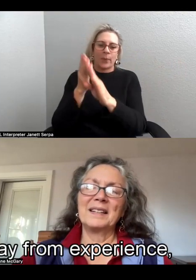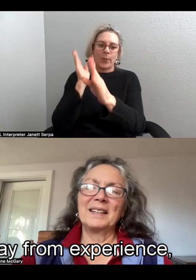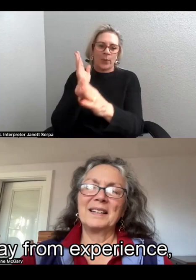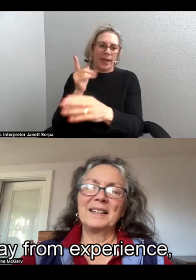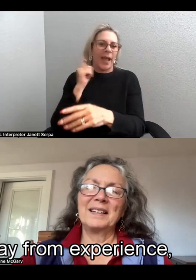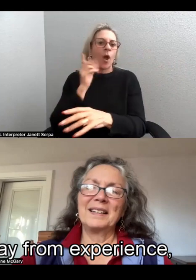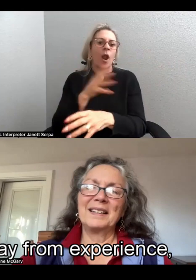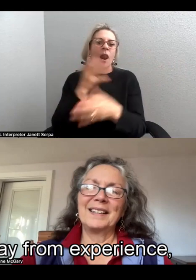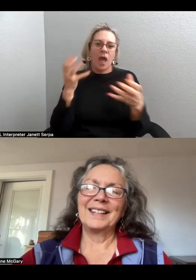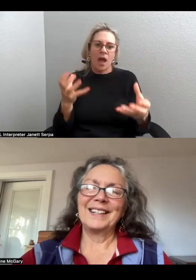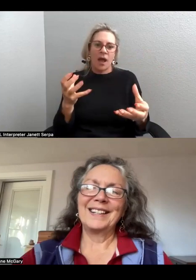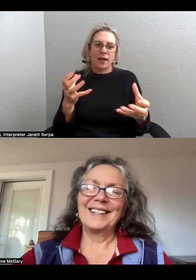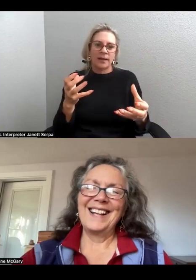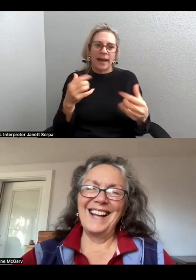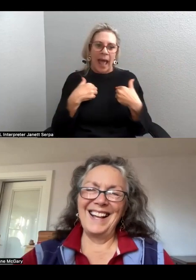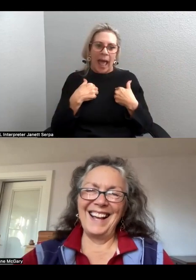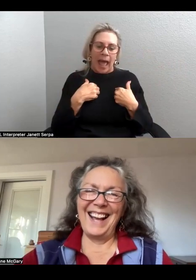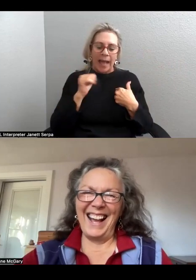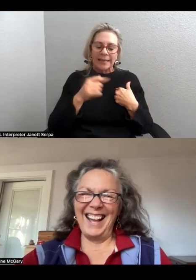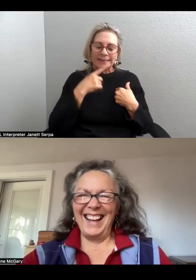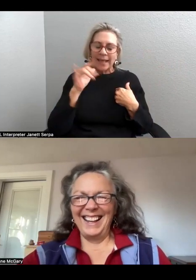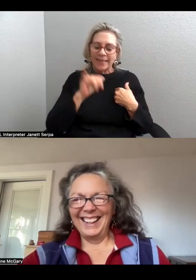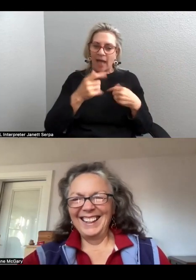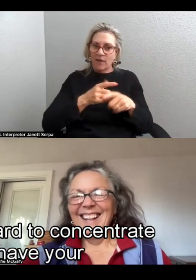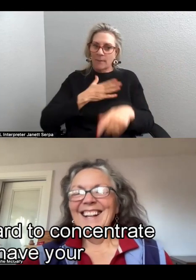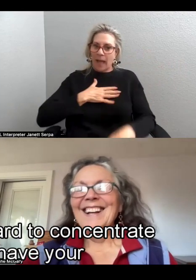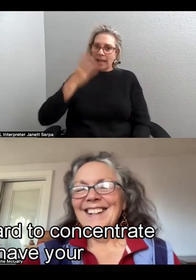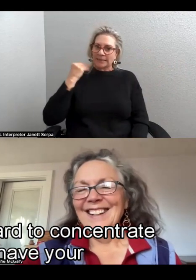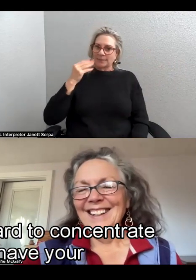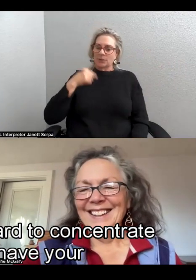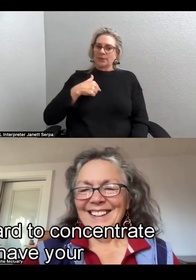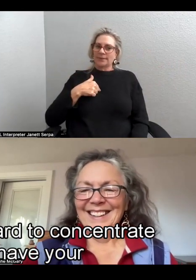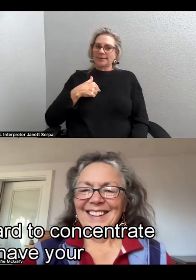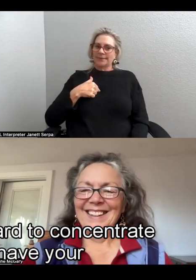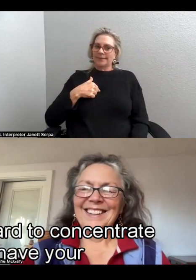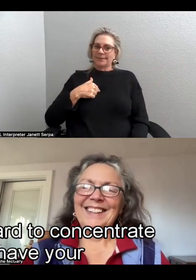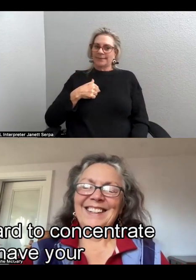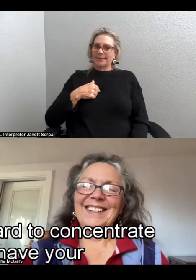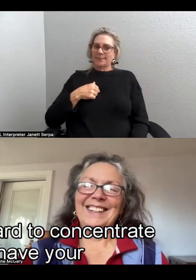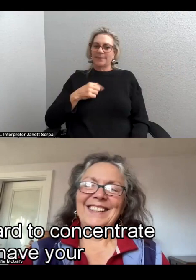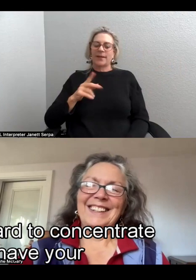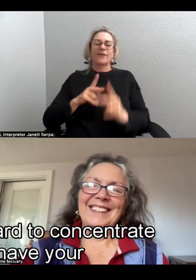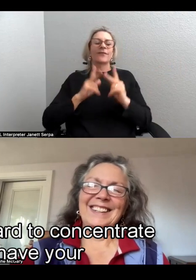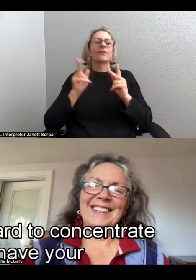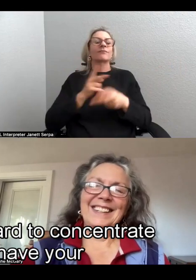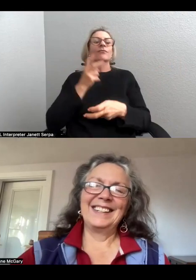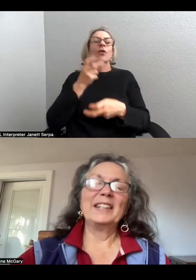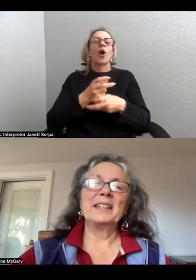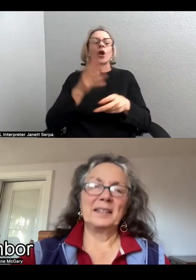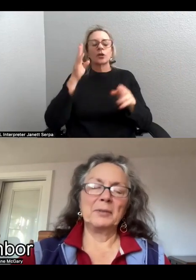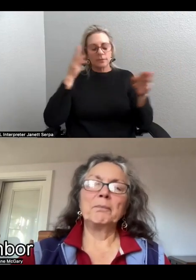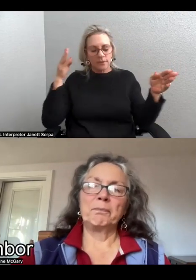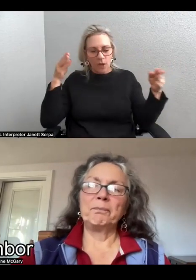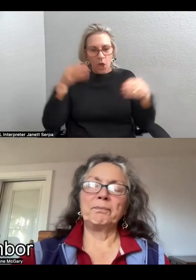And now, that I can say from experience. Because it's very hard to concentrate when you have your